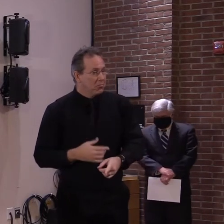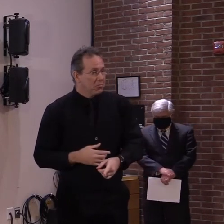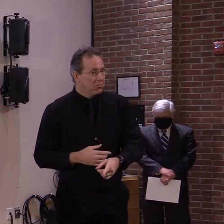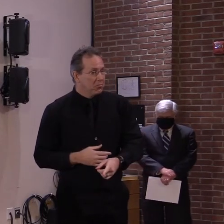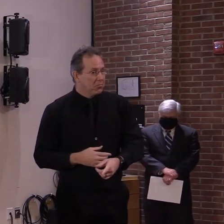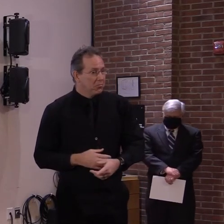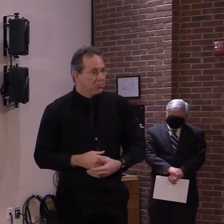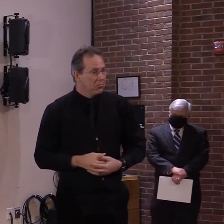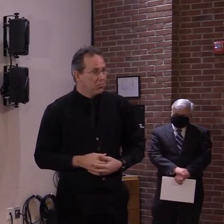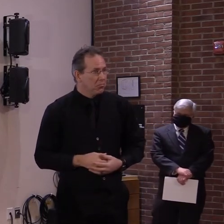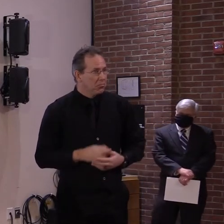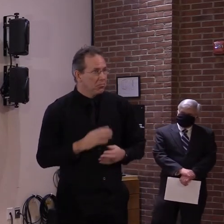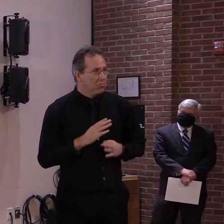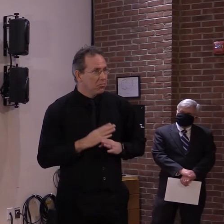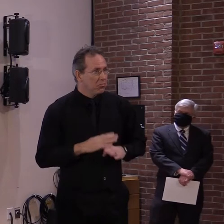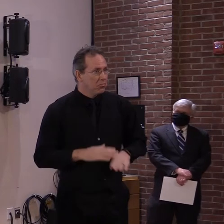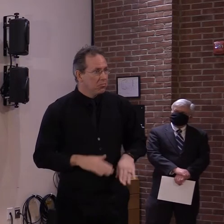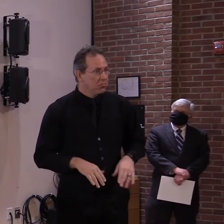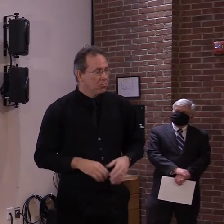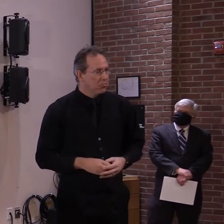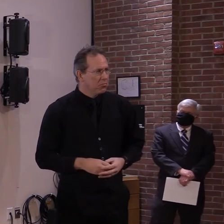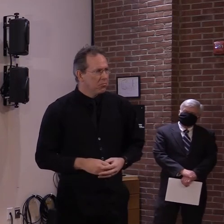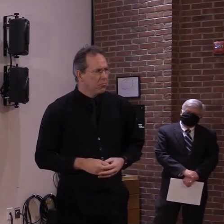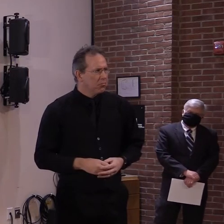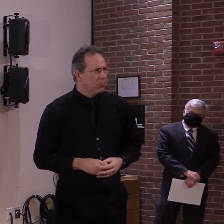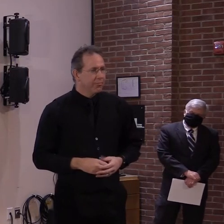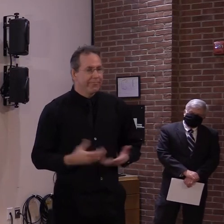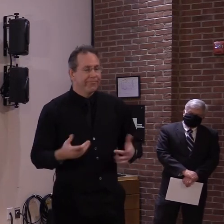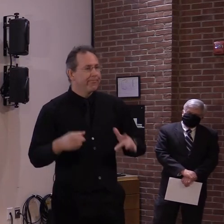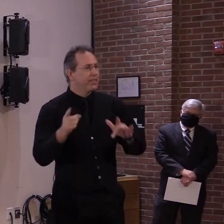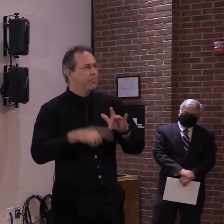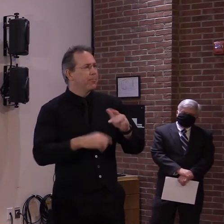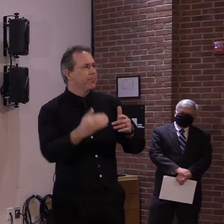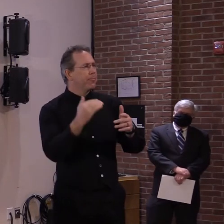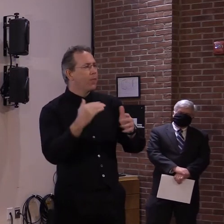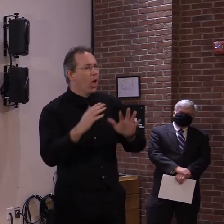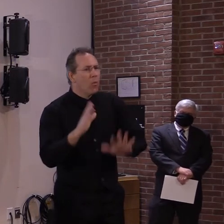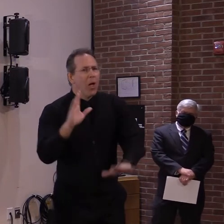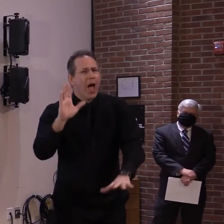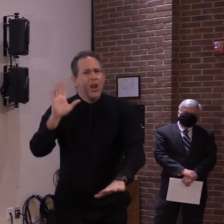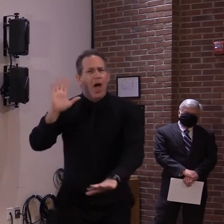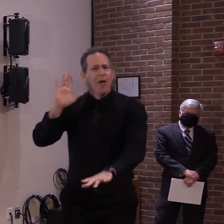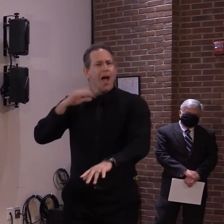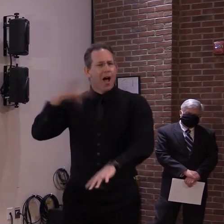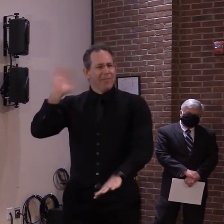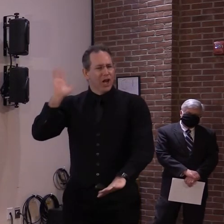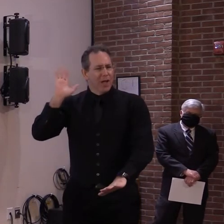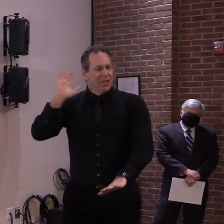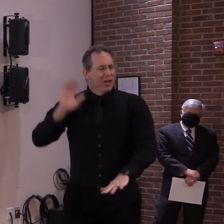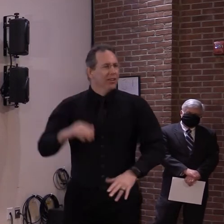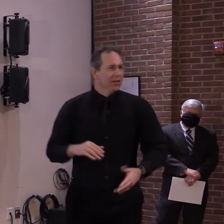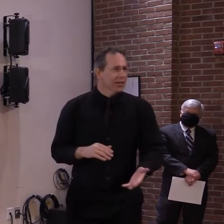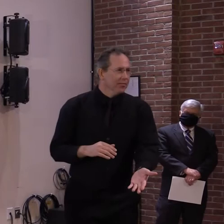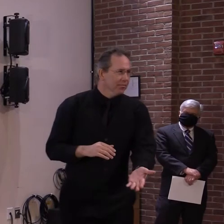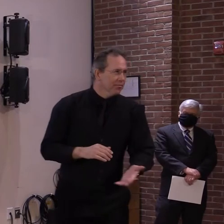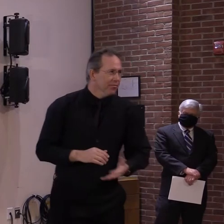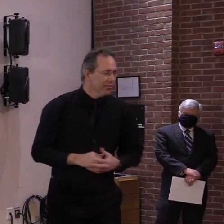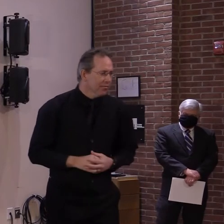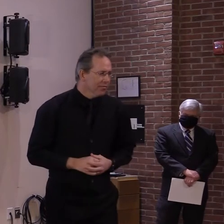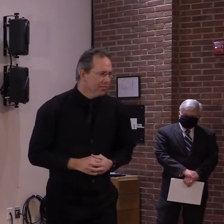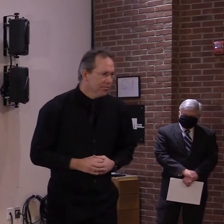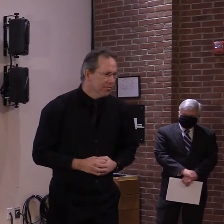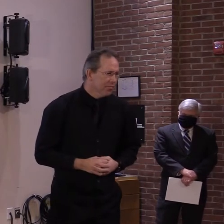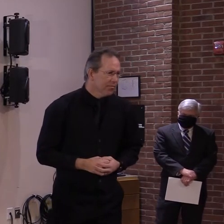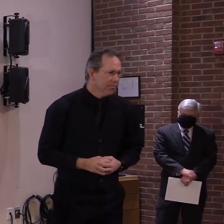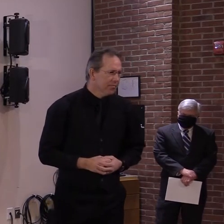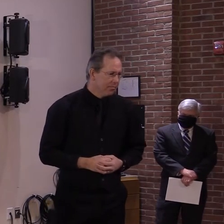Thank you Matt All right. We'll go to. Can you hear me? Oh, sorry. Can you hear me? Sorry about that. Go ahead. Um, I